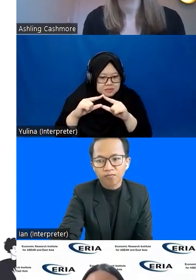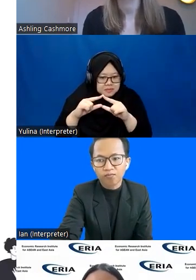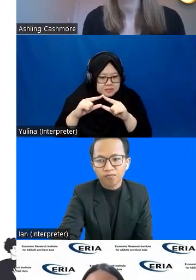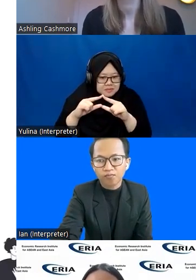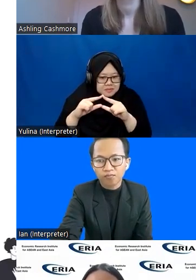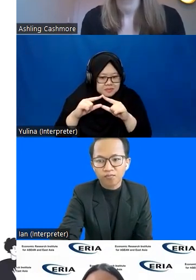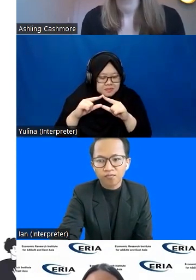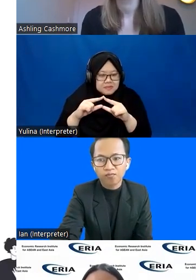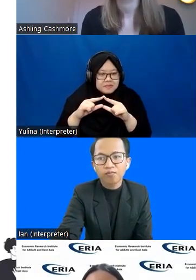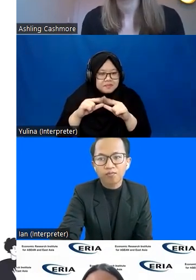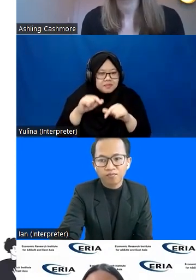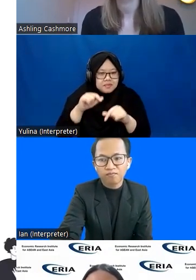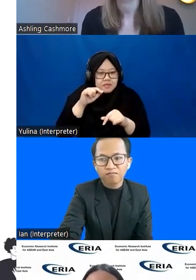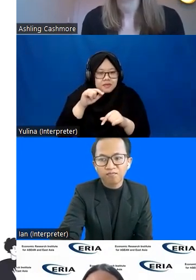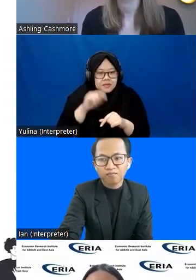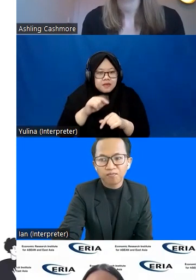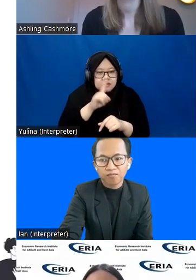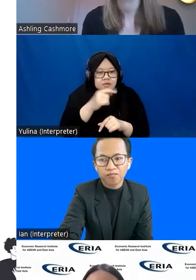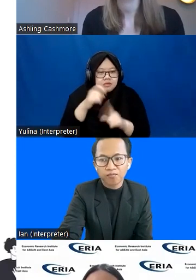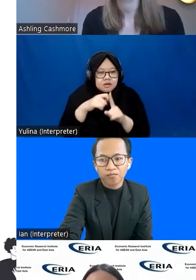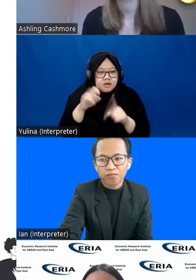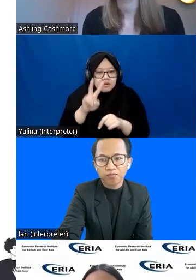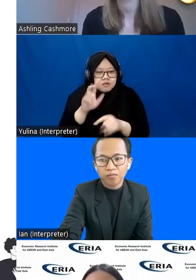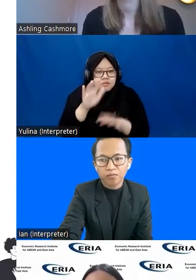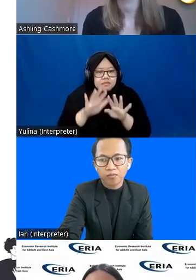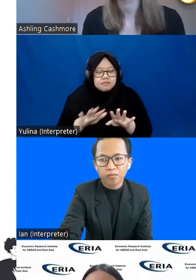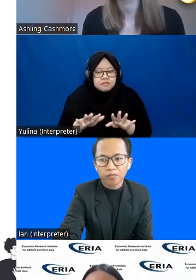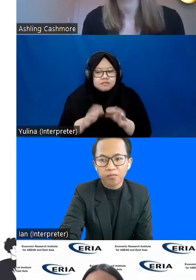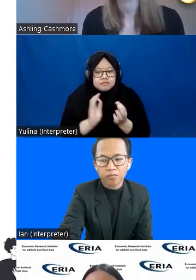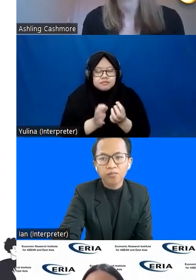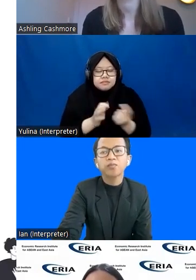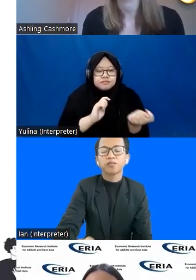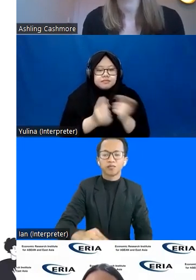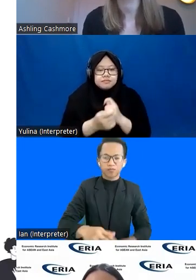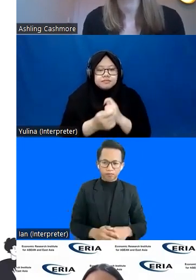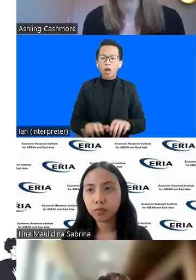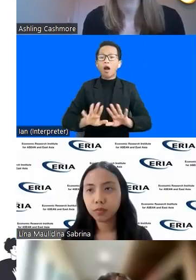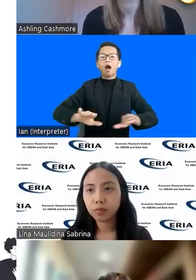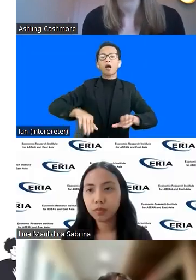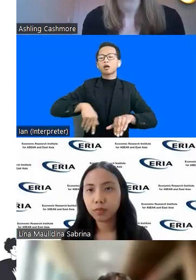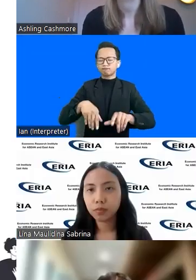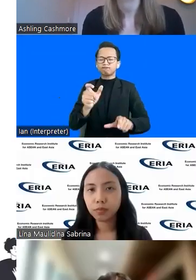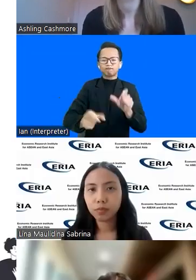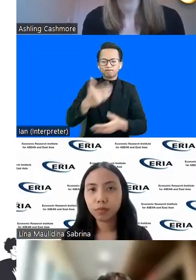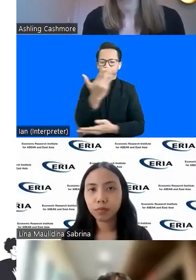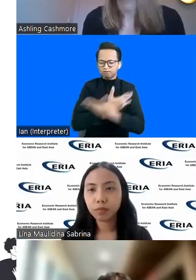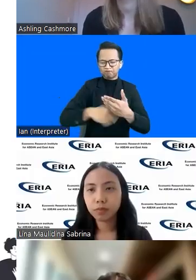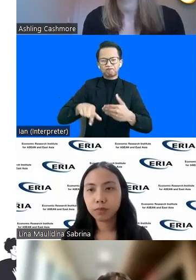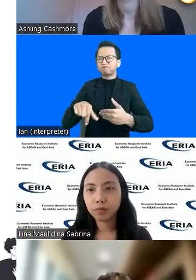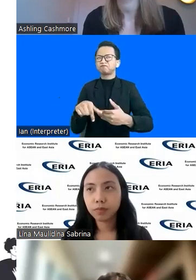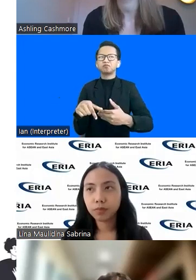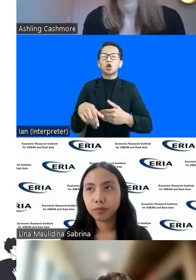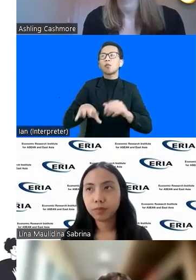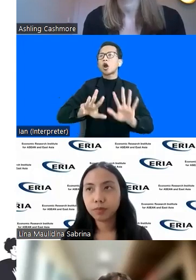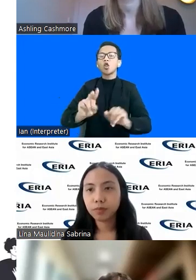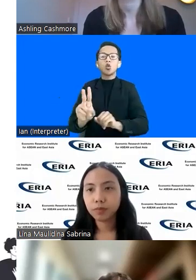Vietnam, only 20% of children complete children with disabilities complete primary school compared to 92